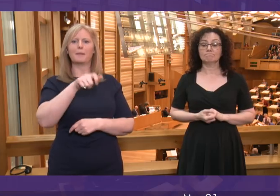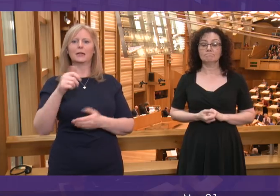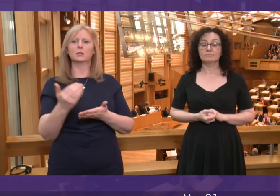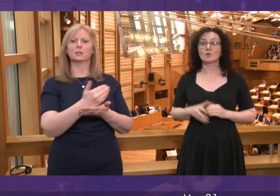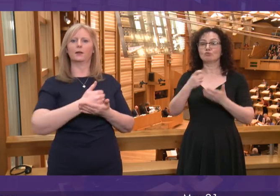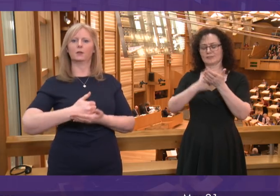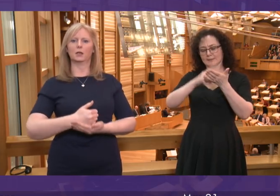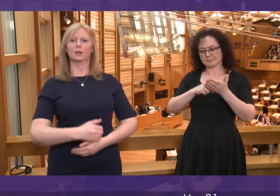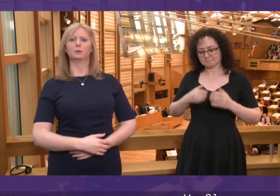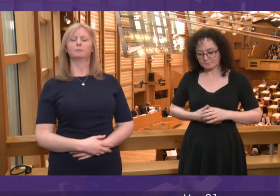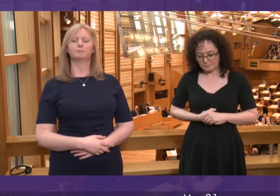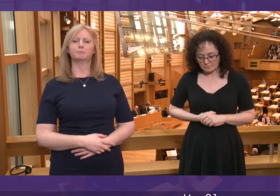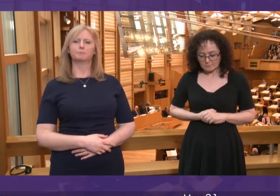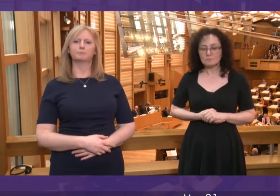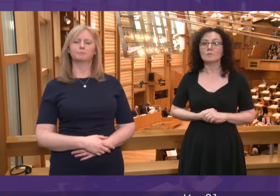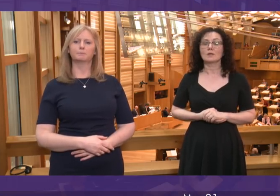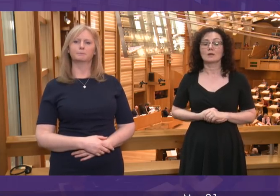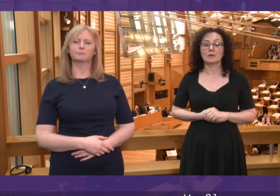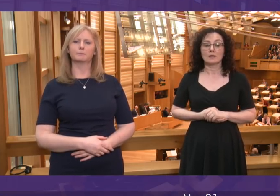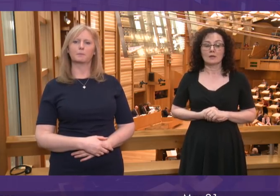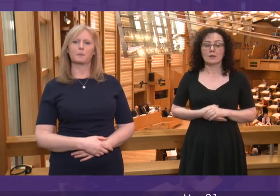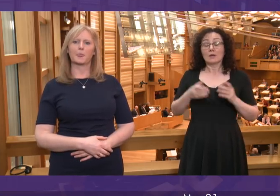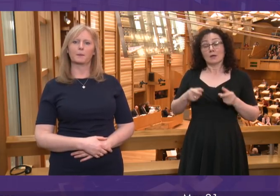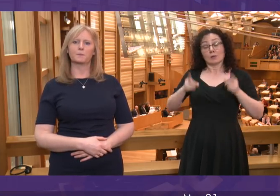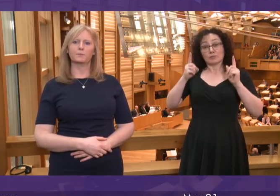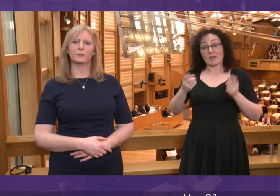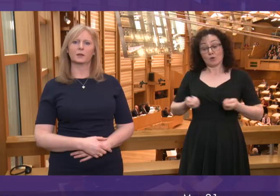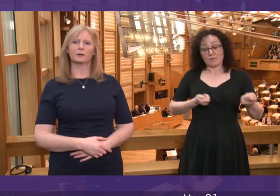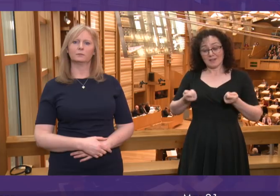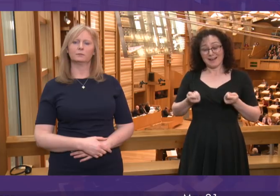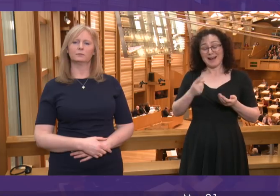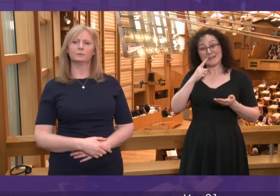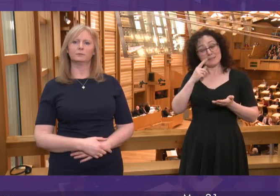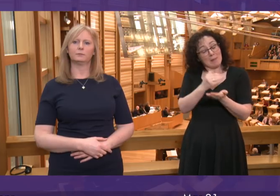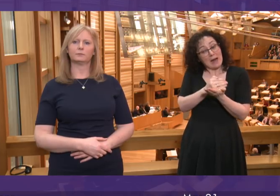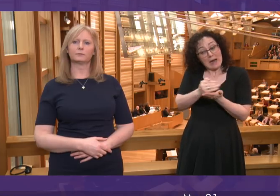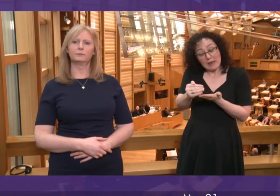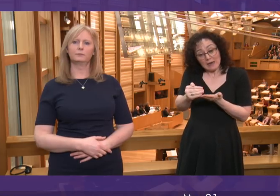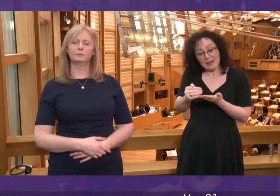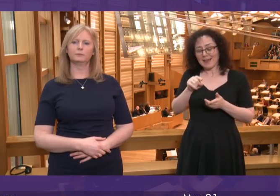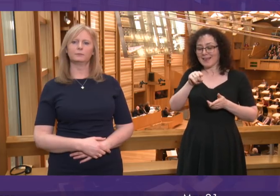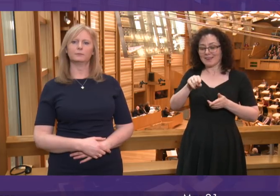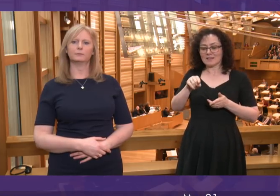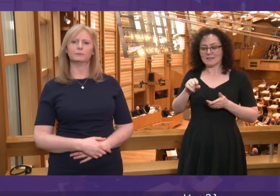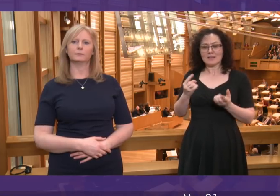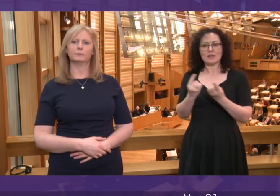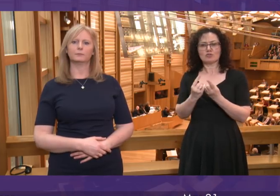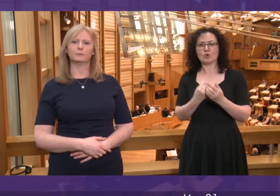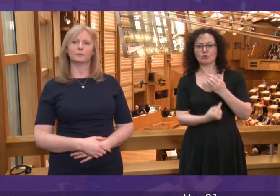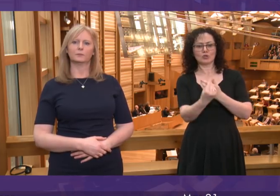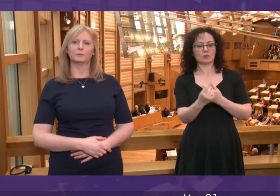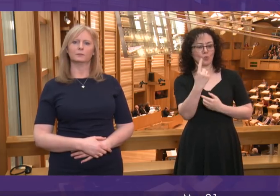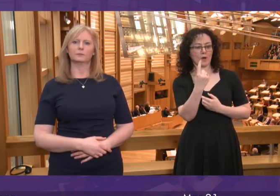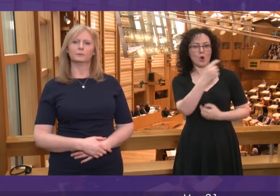Richard Leonard. Well, Presiding Officer, I should also make it clear that this is not unique to one hospital. It is replicated